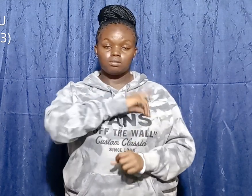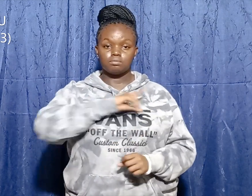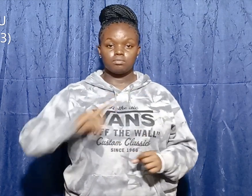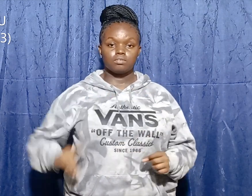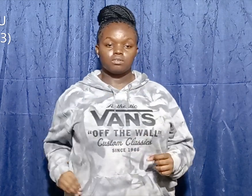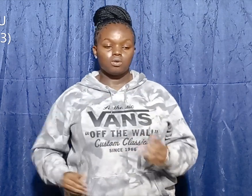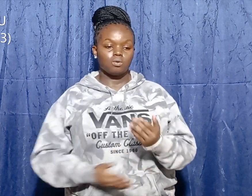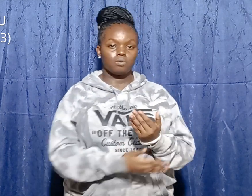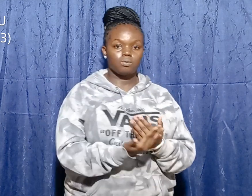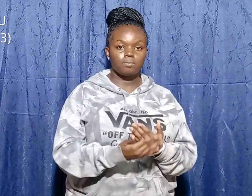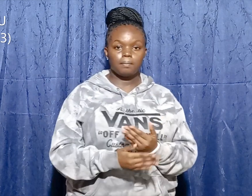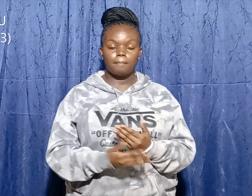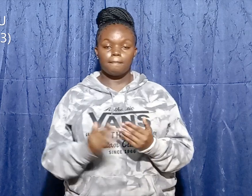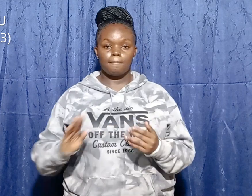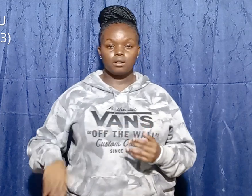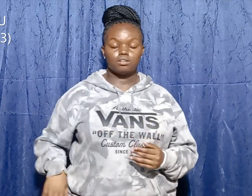Jesse called David and said,